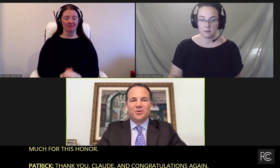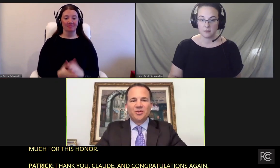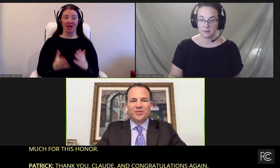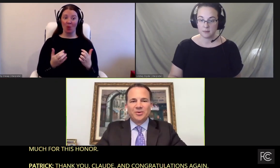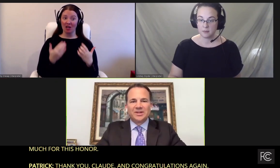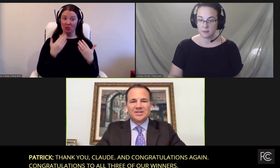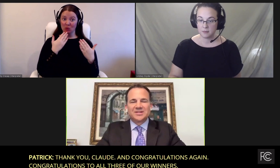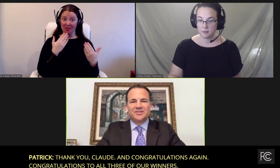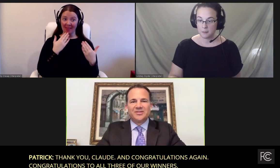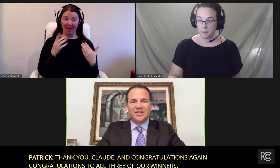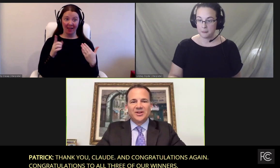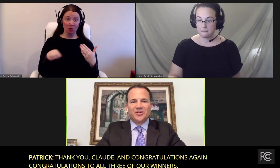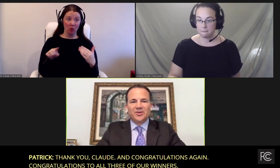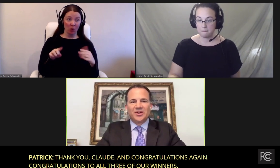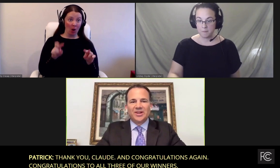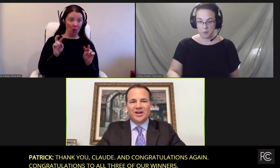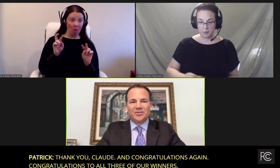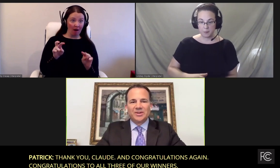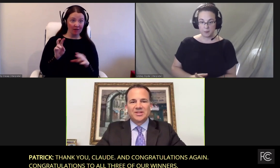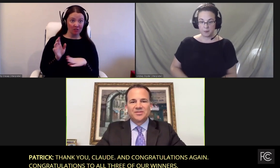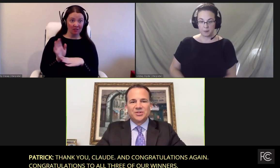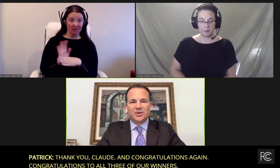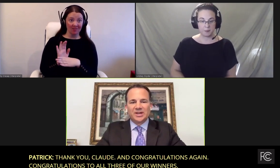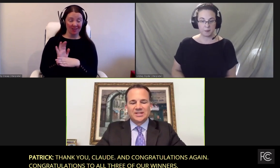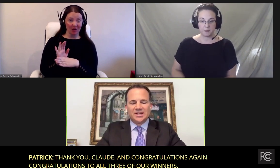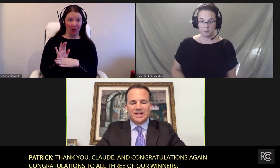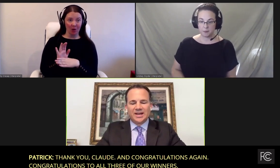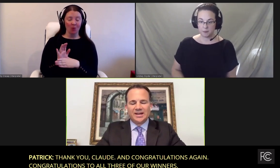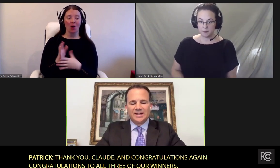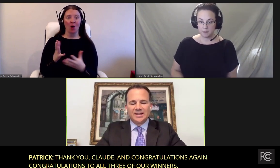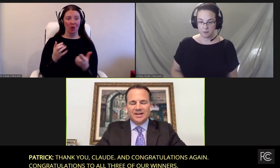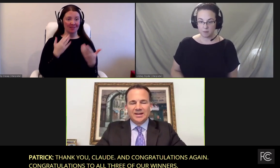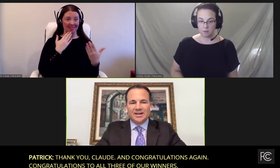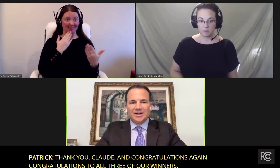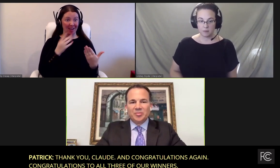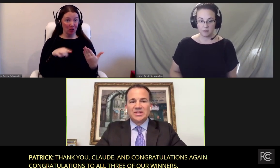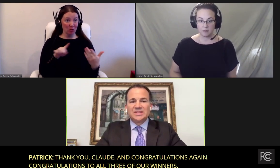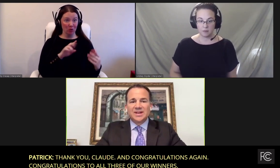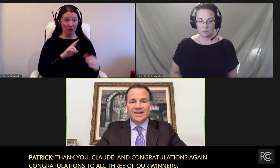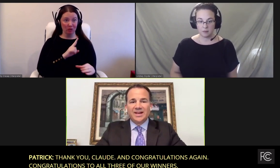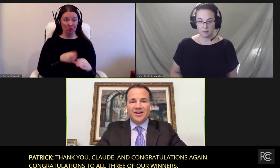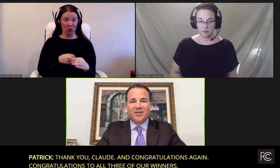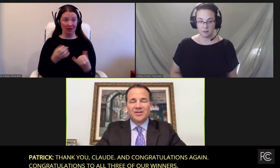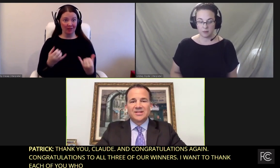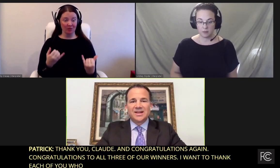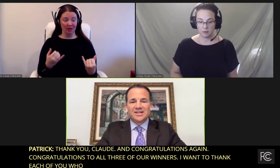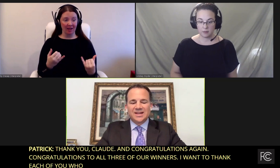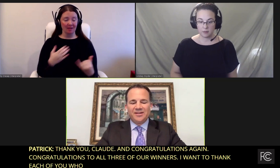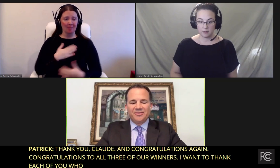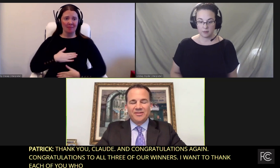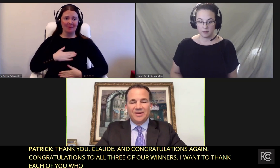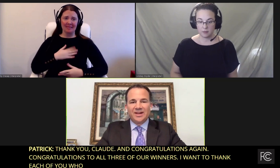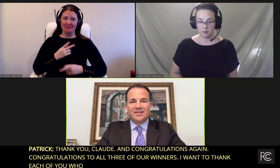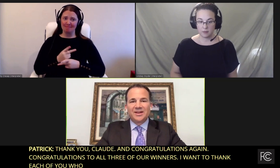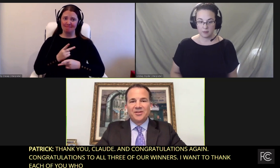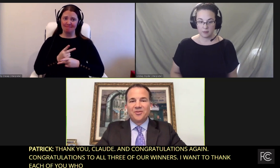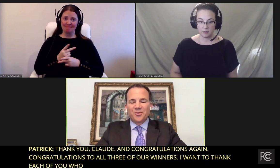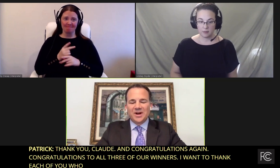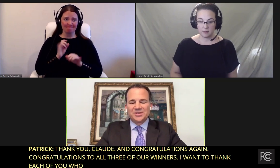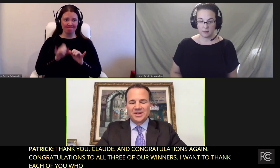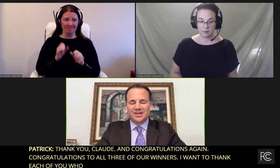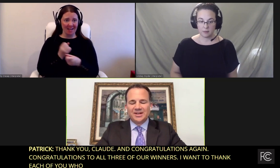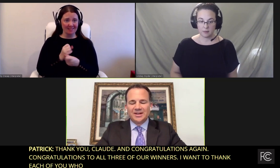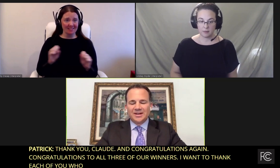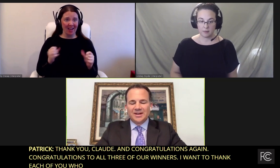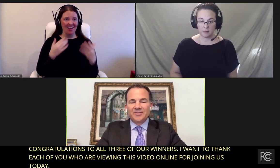each of you who are viewing this video online with us for joining us today. Please take care, stay safe, and thank